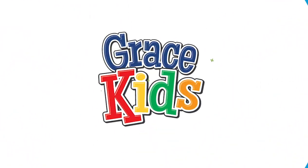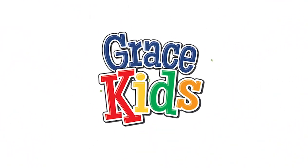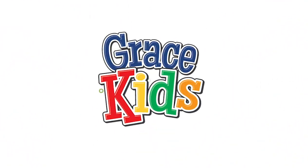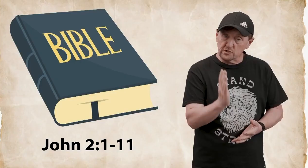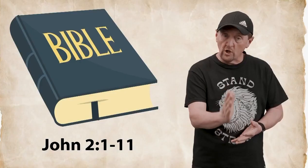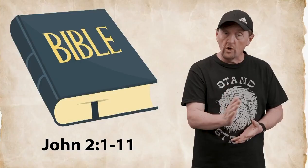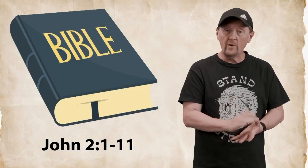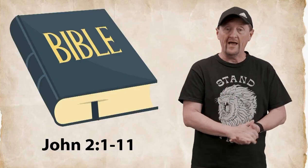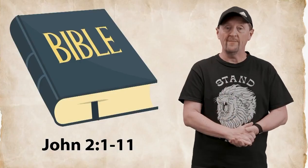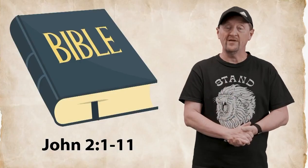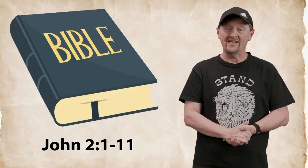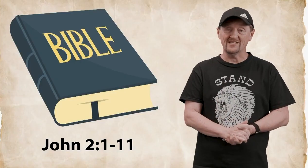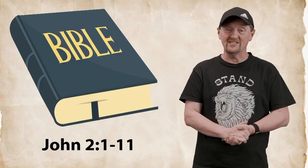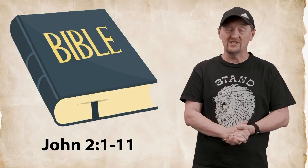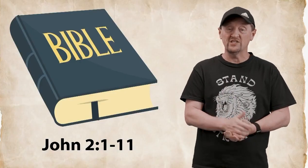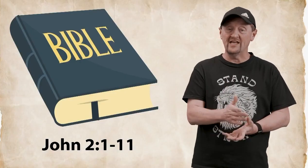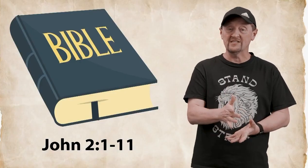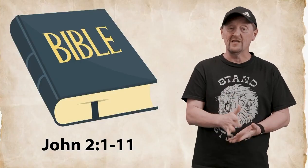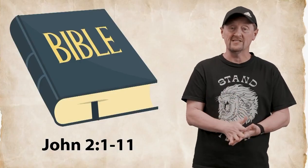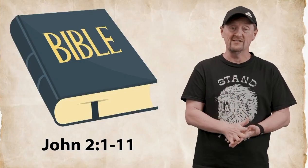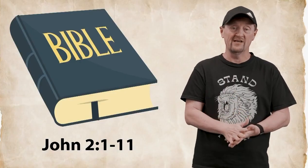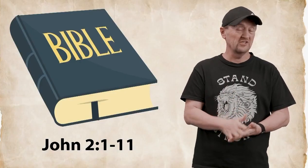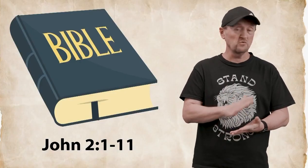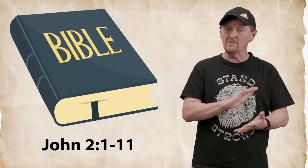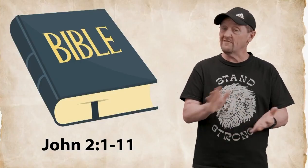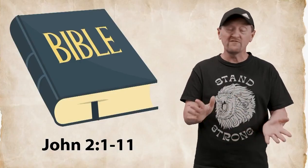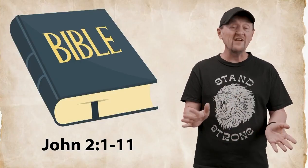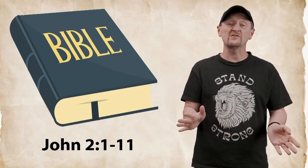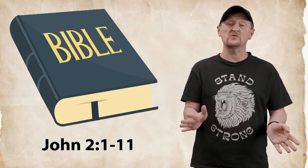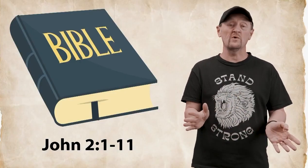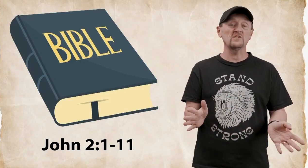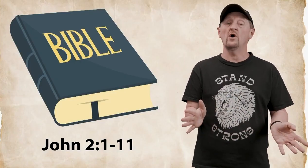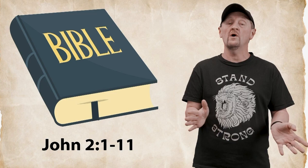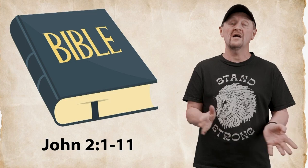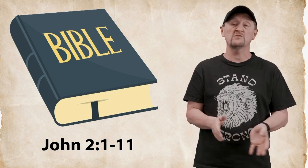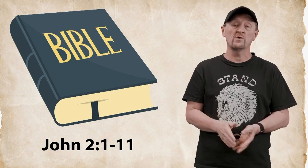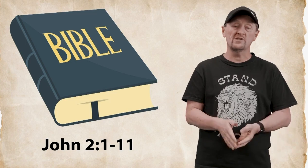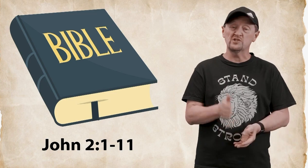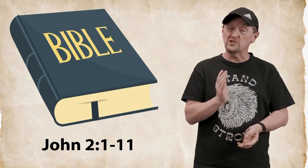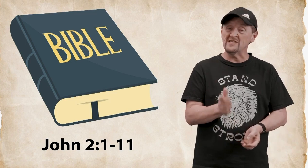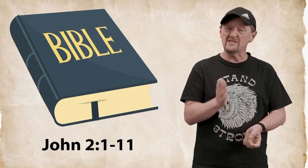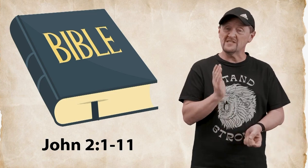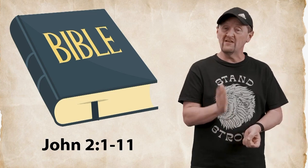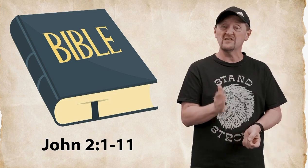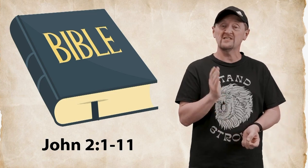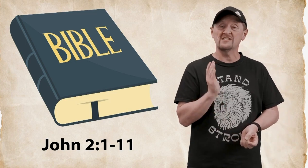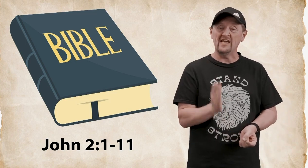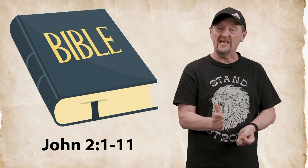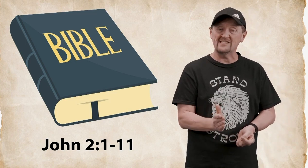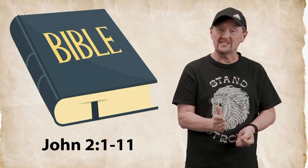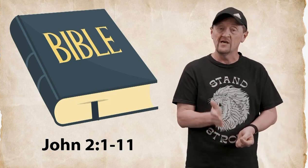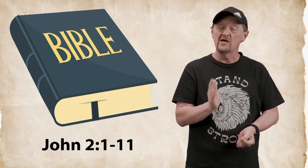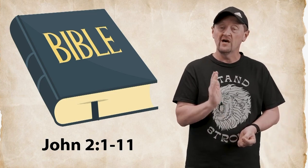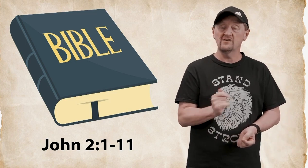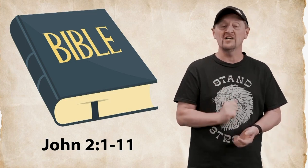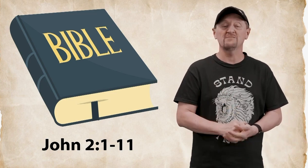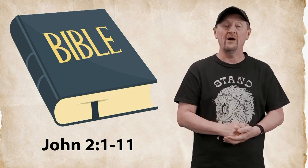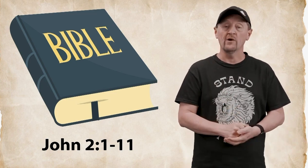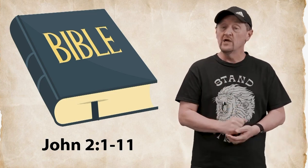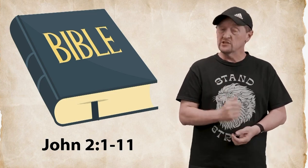so happy I get to teach today's lesson this is one of my favorite stories in all God's Word because Jesus gives us a taste of God's power so